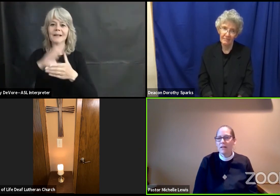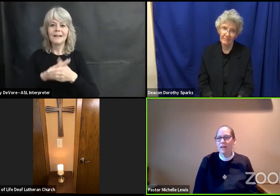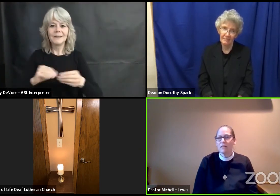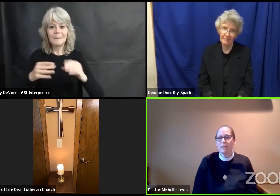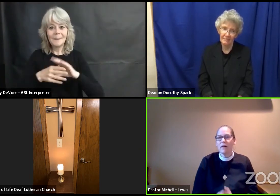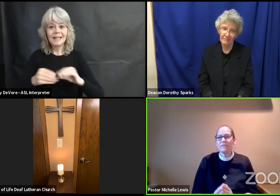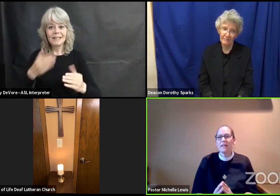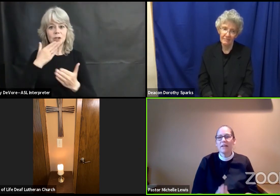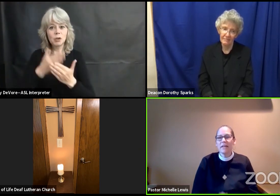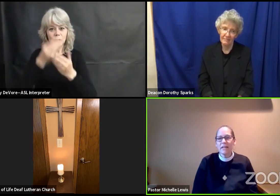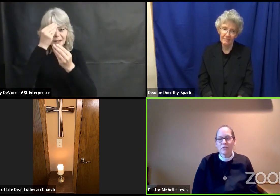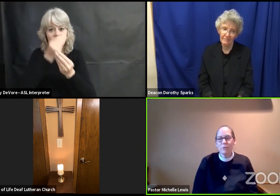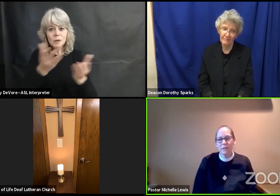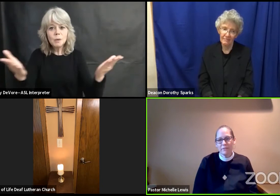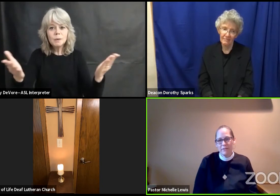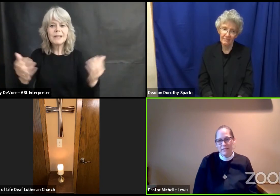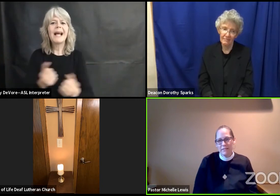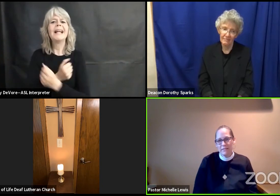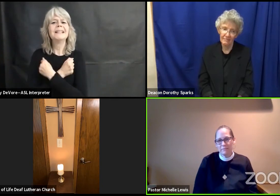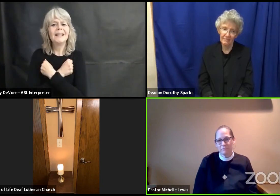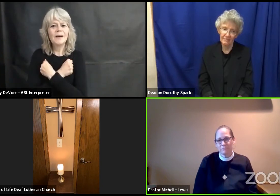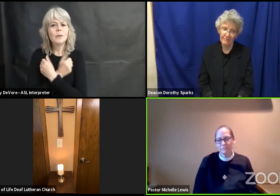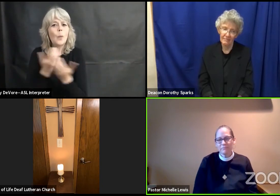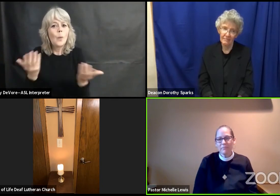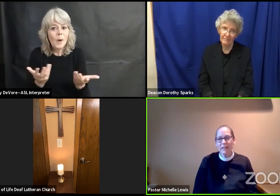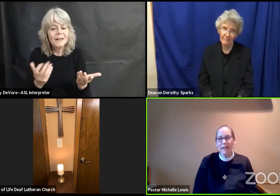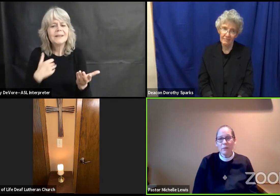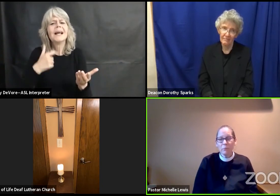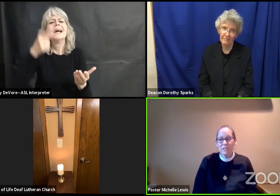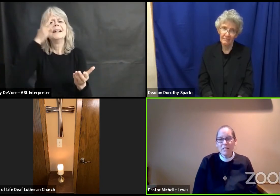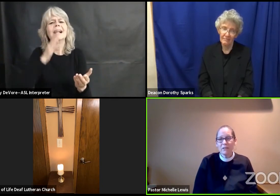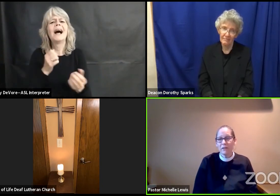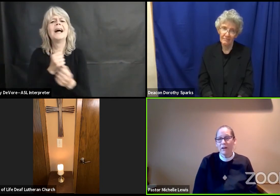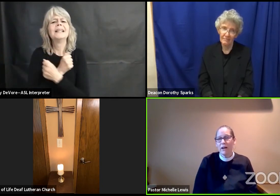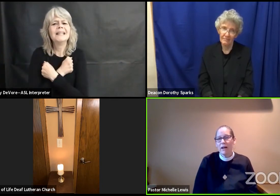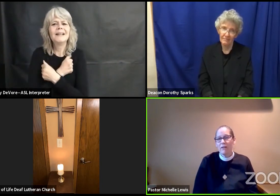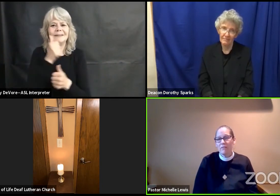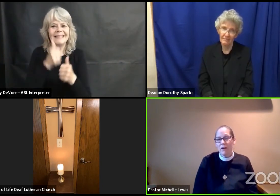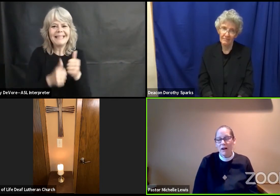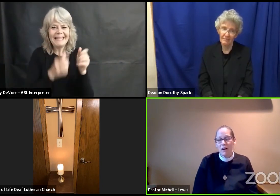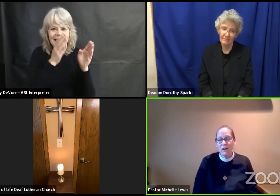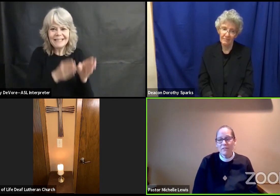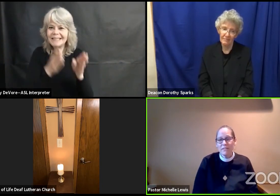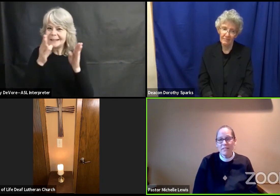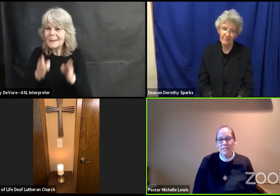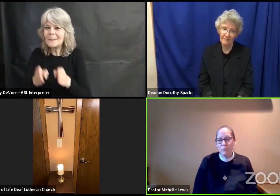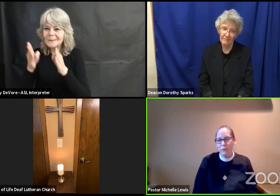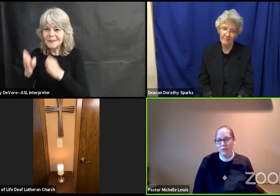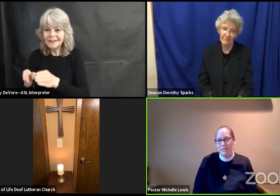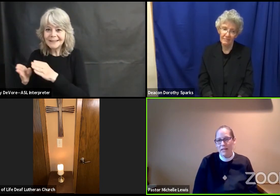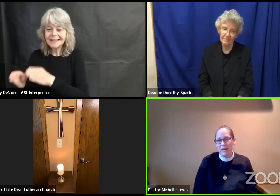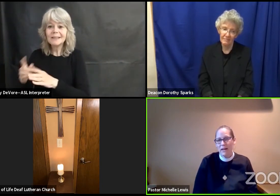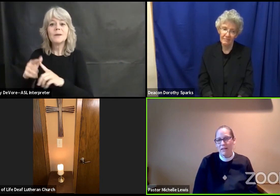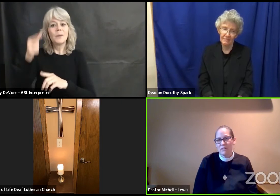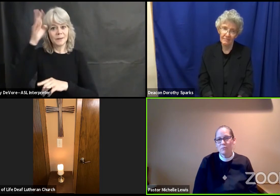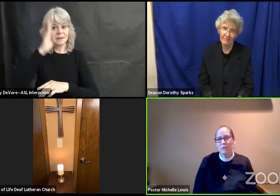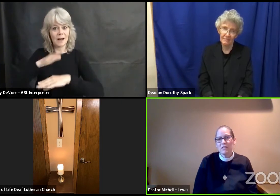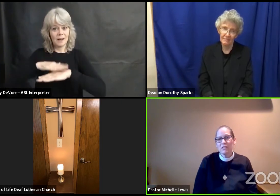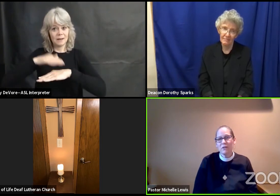god loves each one of us and in particular god calls this community to reach out